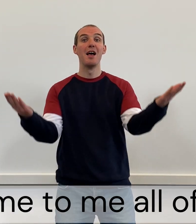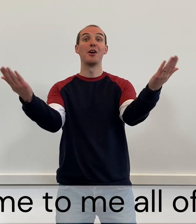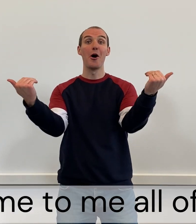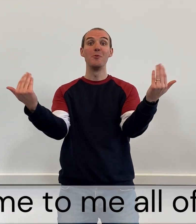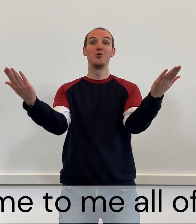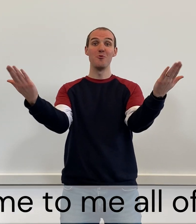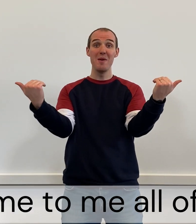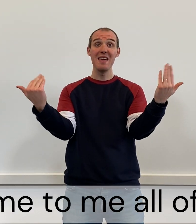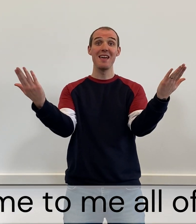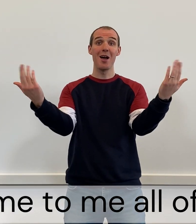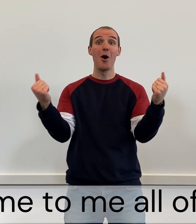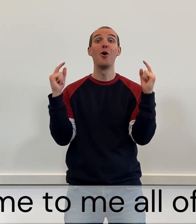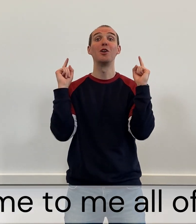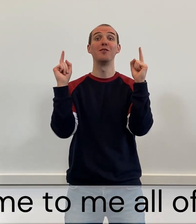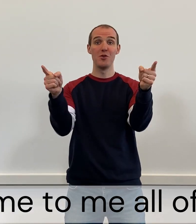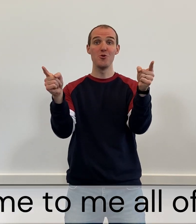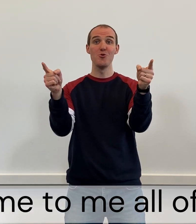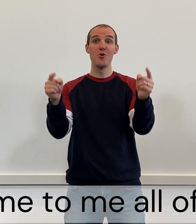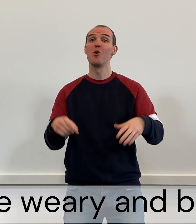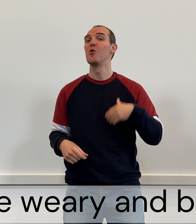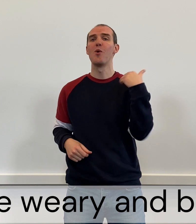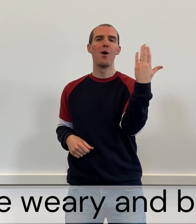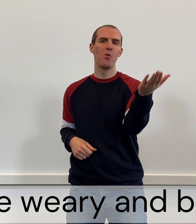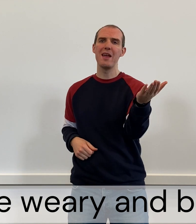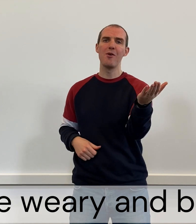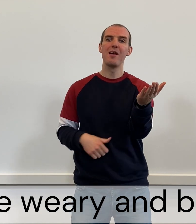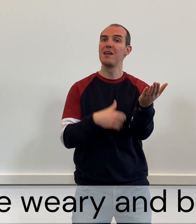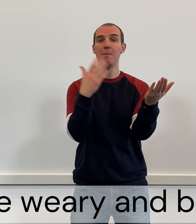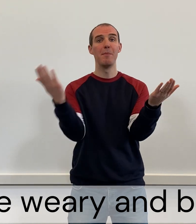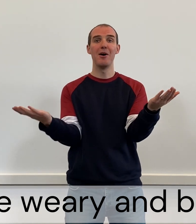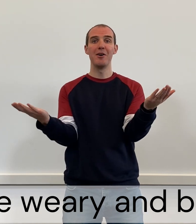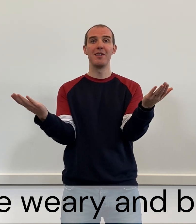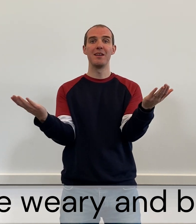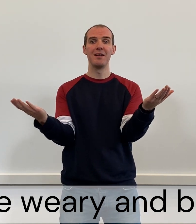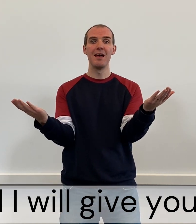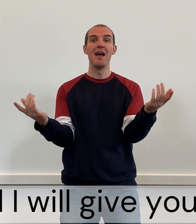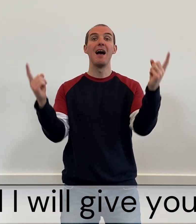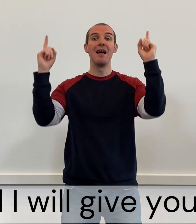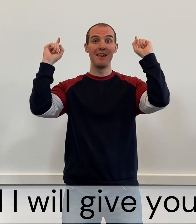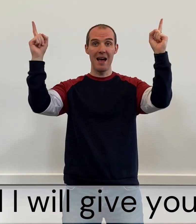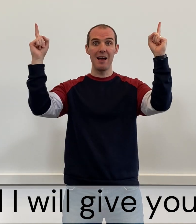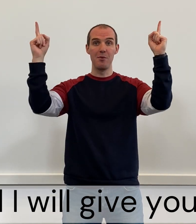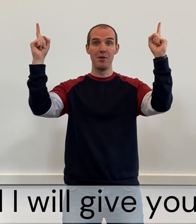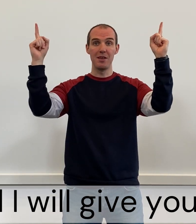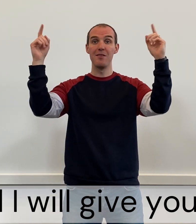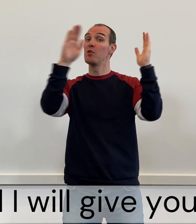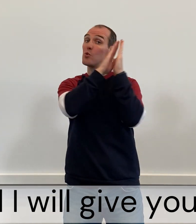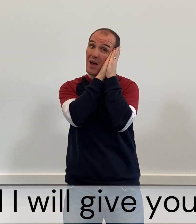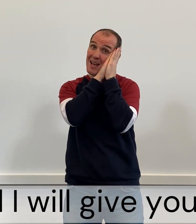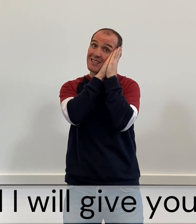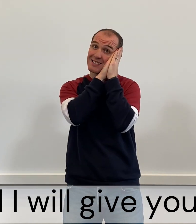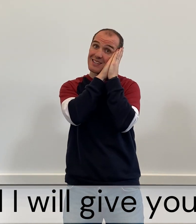Come to me, all of you, who are weary and burdened, and I will give you rest.